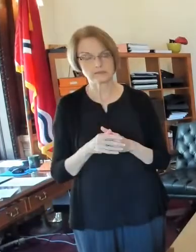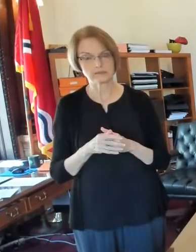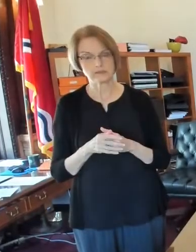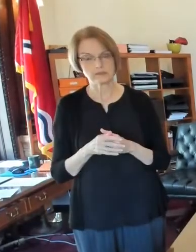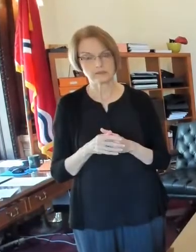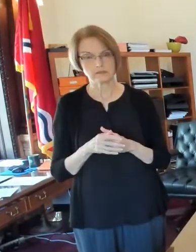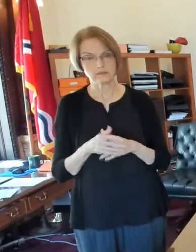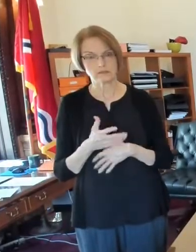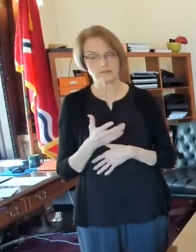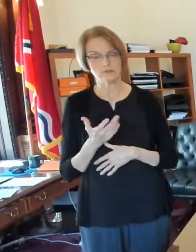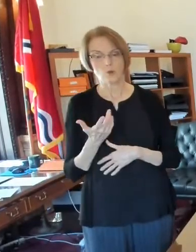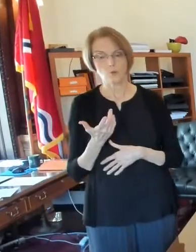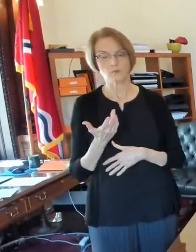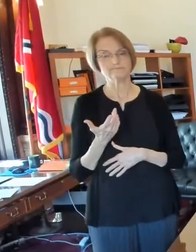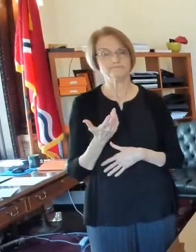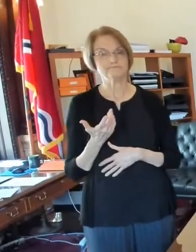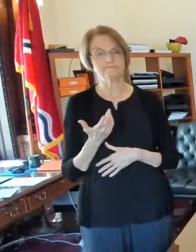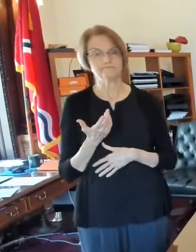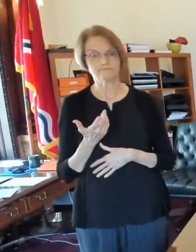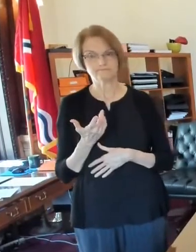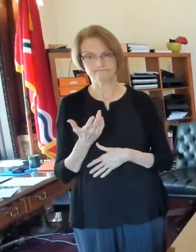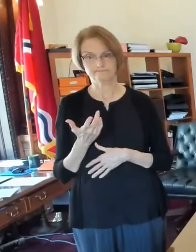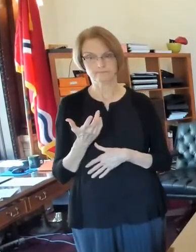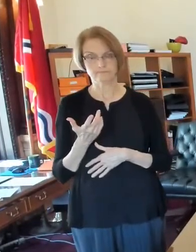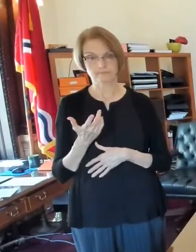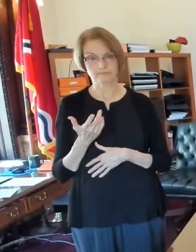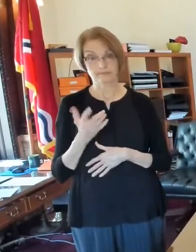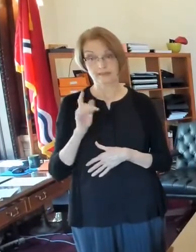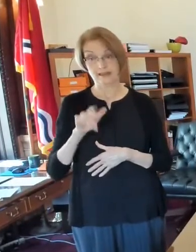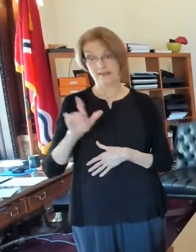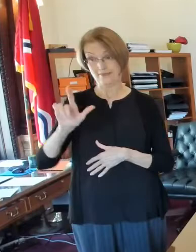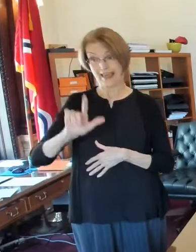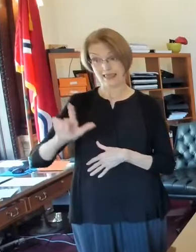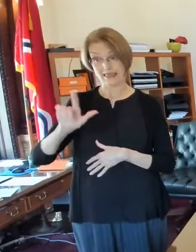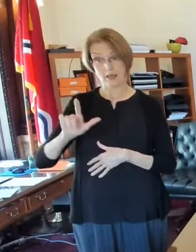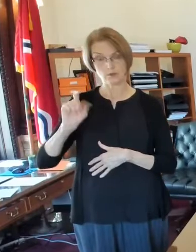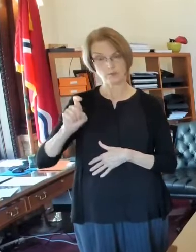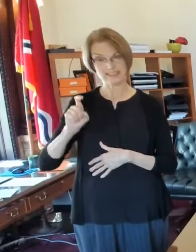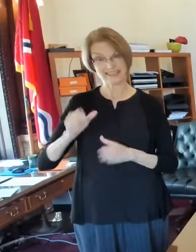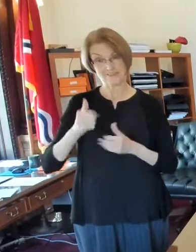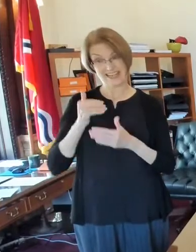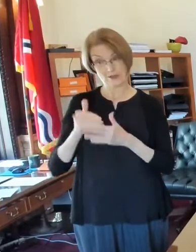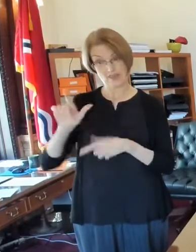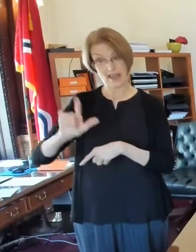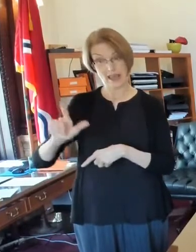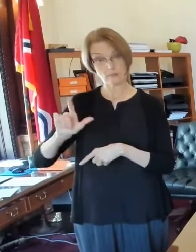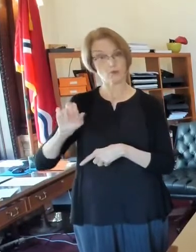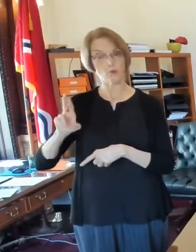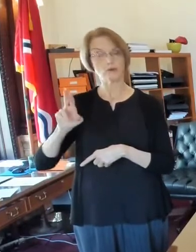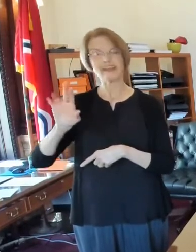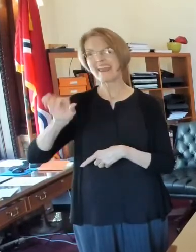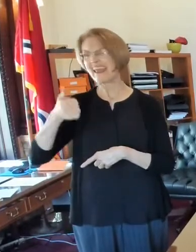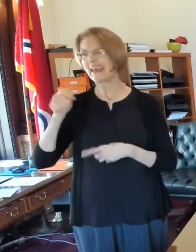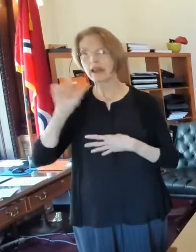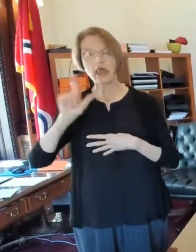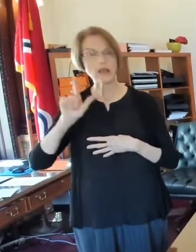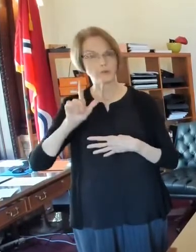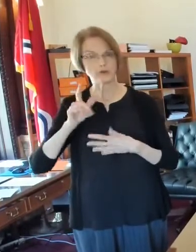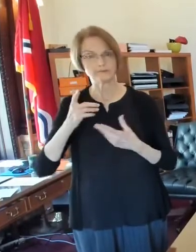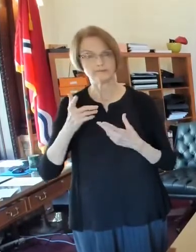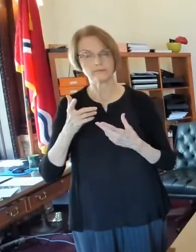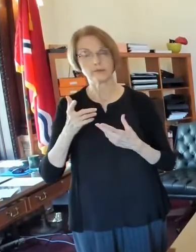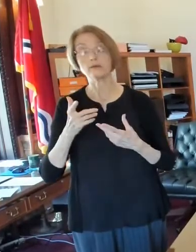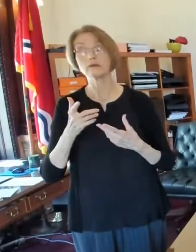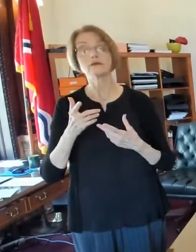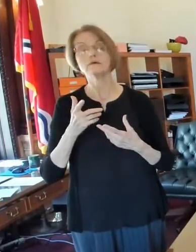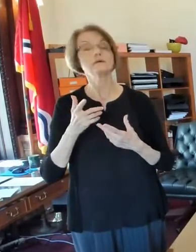to live in the, the precinct or wherever that your library is, or can you vote at any of those libraries? Uh, you've got to live